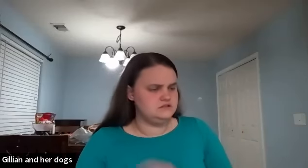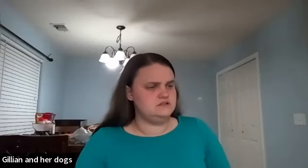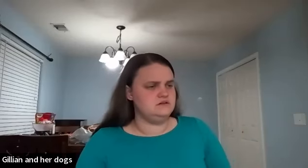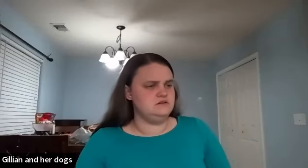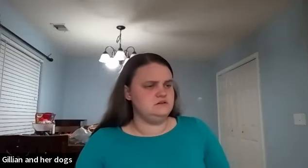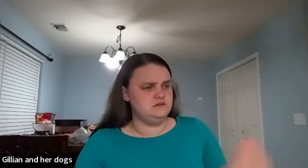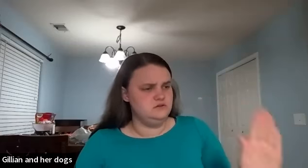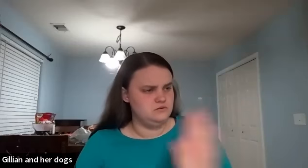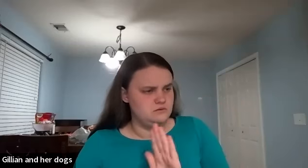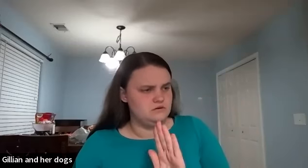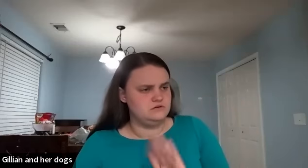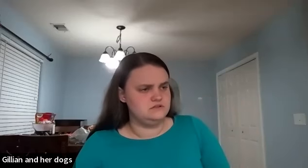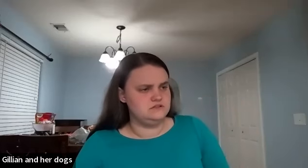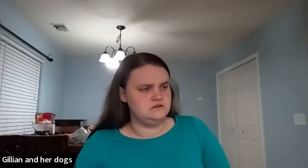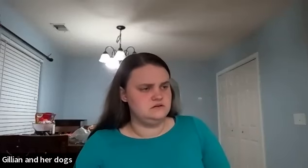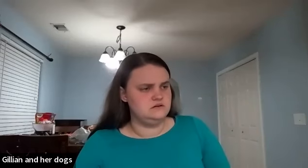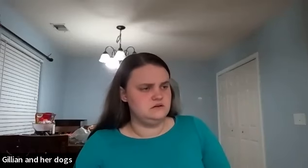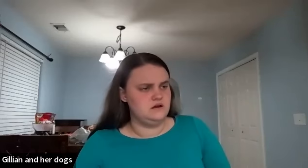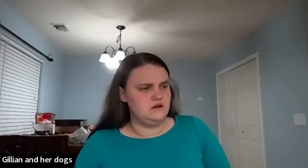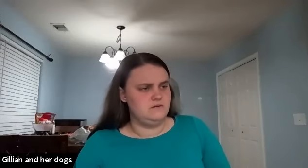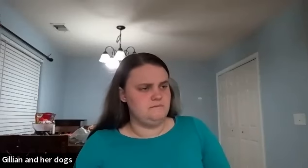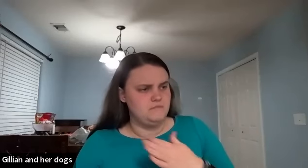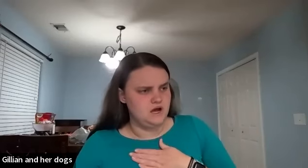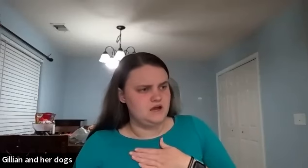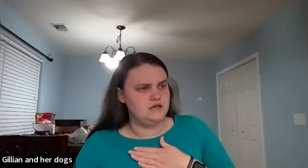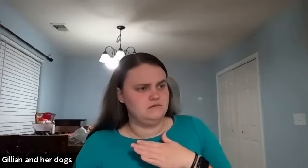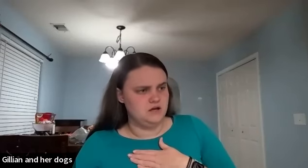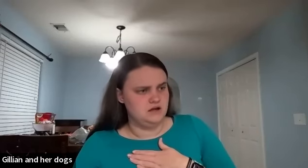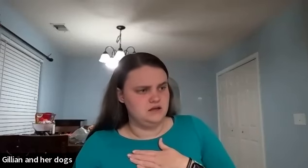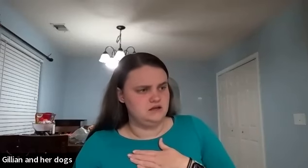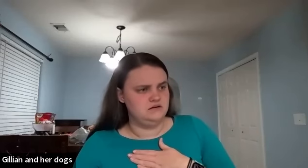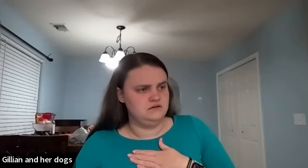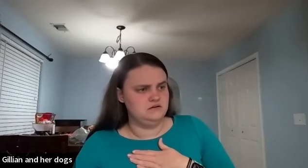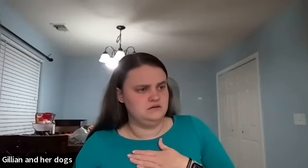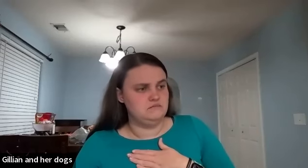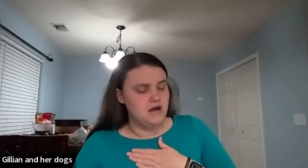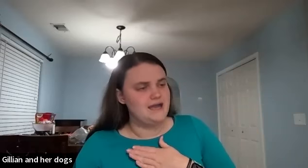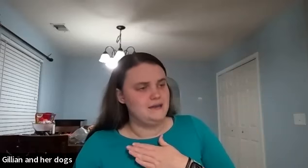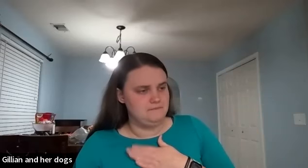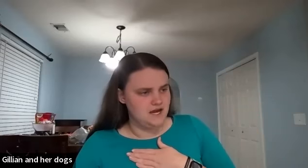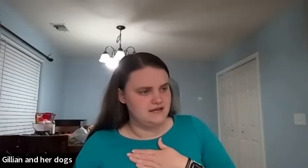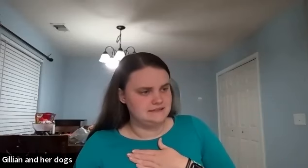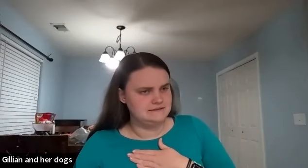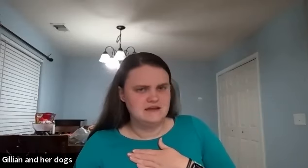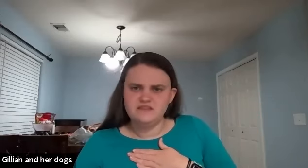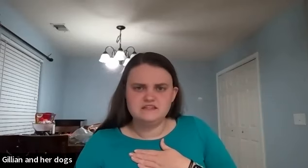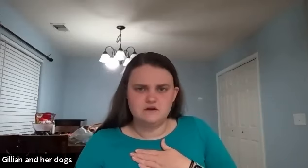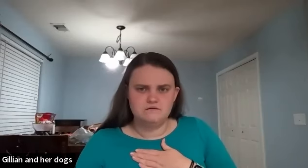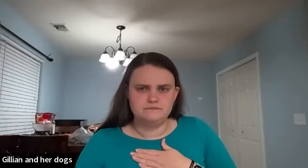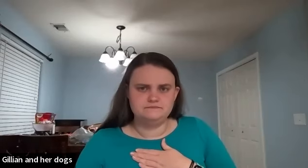yours um mine mine my mine i think that's all of them